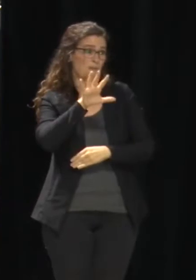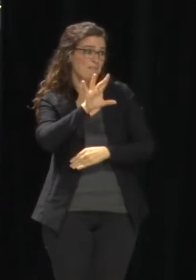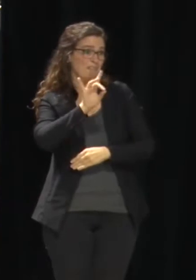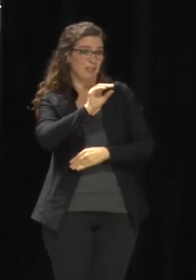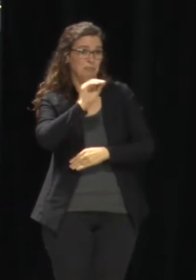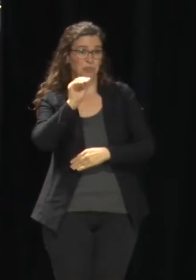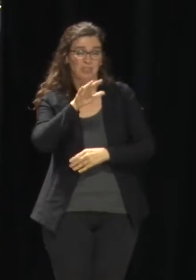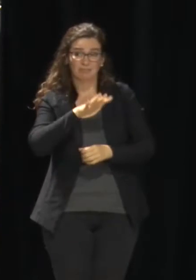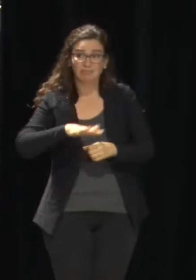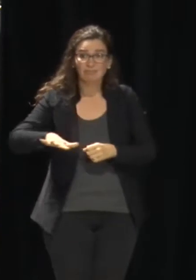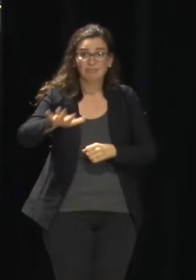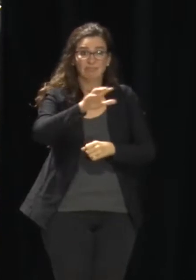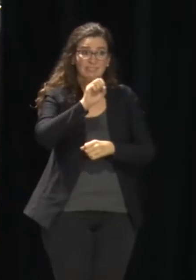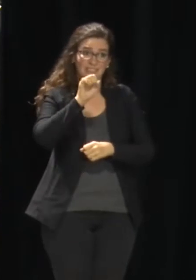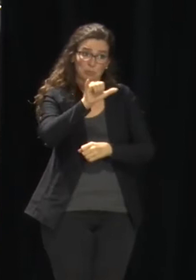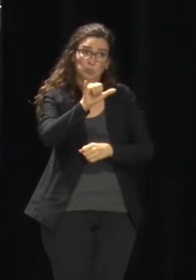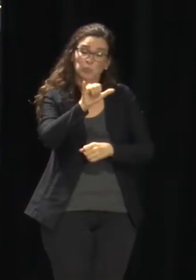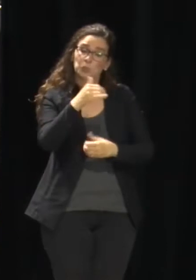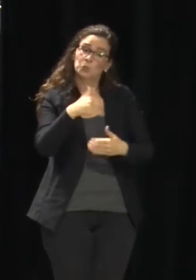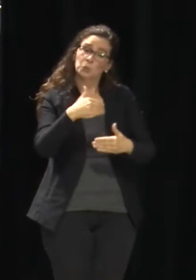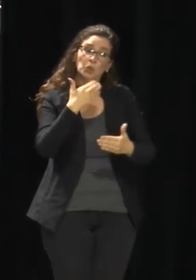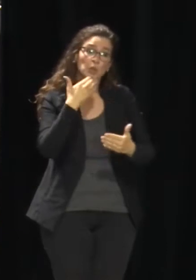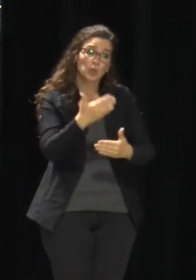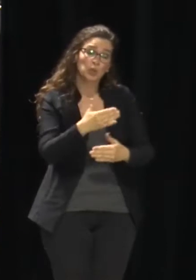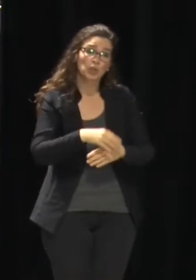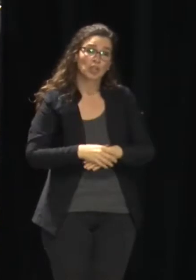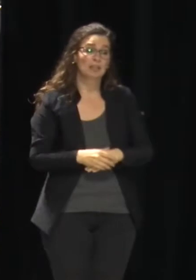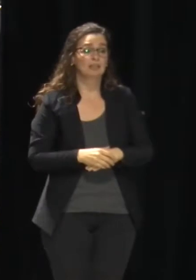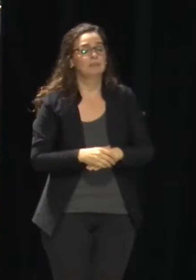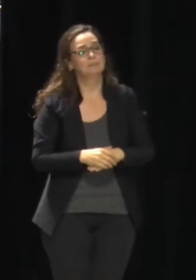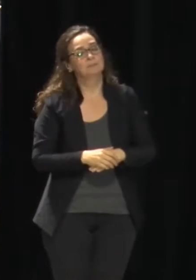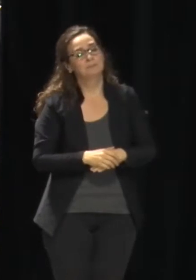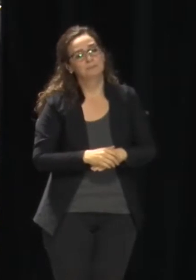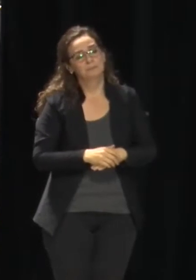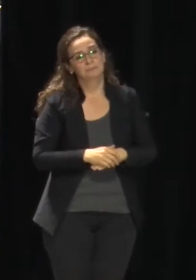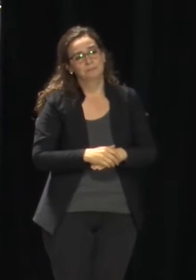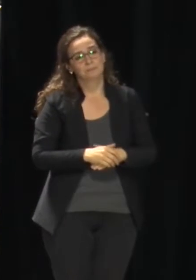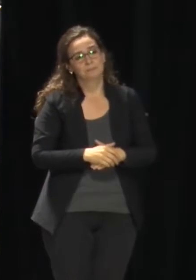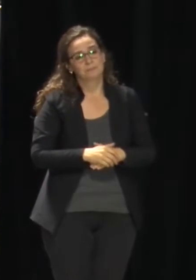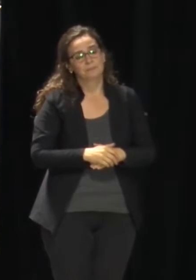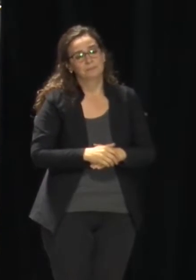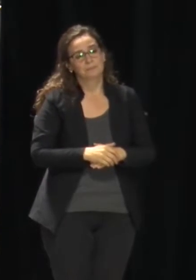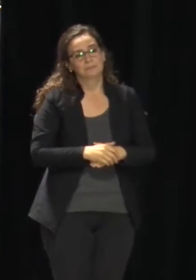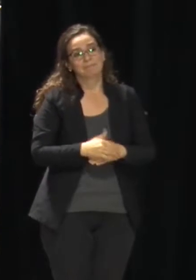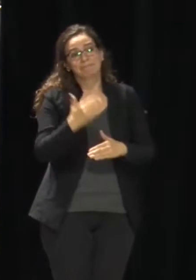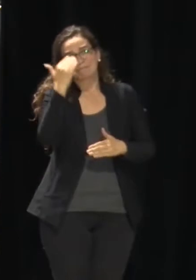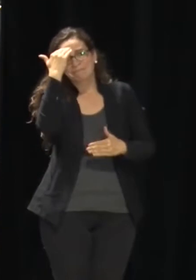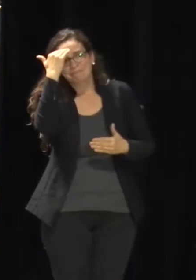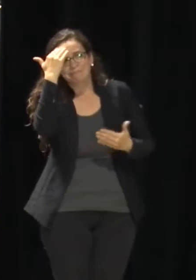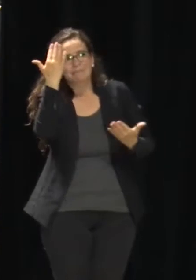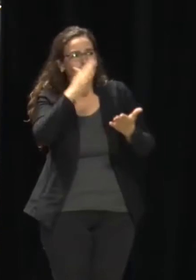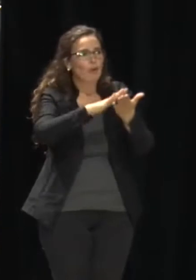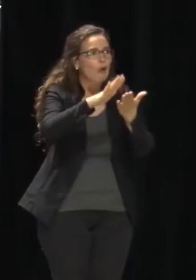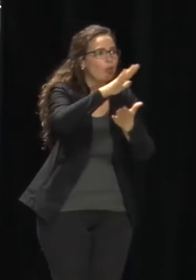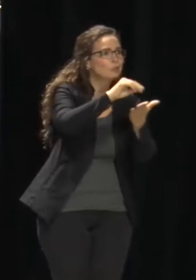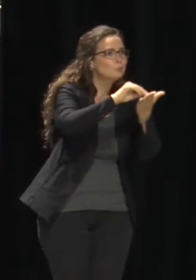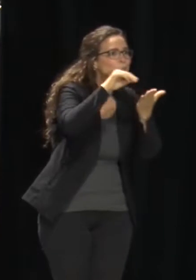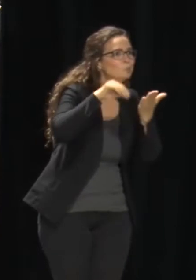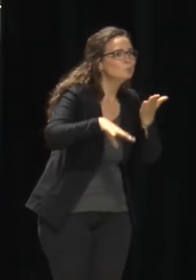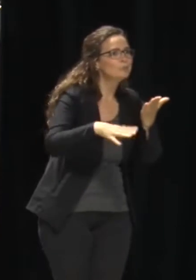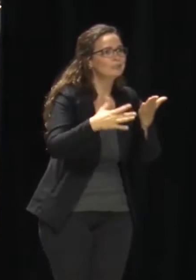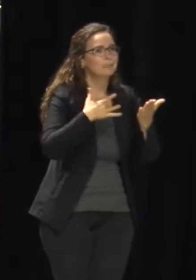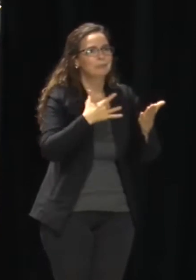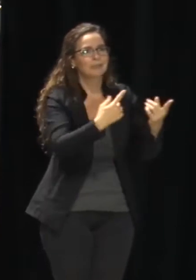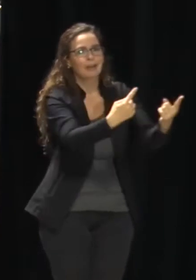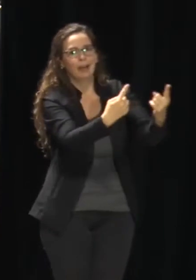Overall, we have college back. It's been back. It's Getting